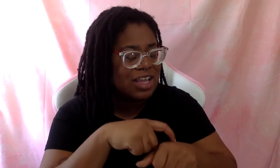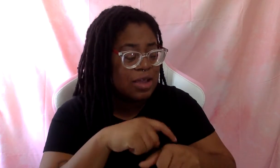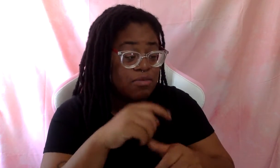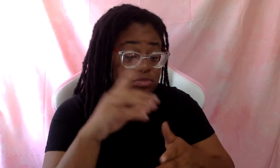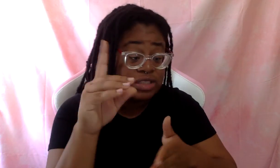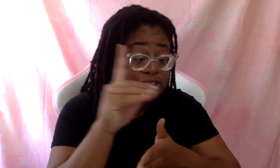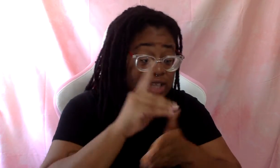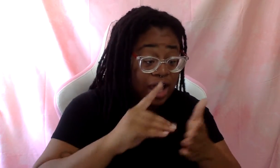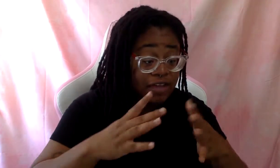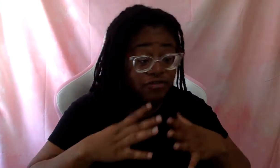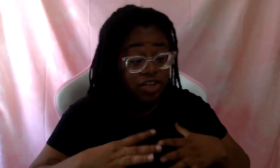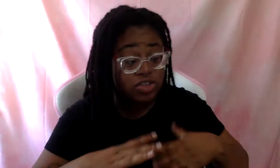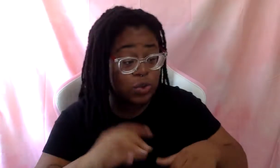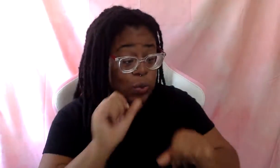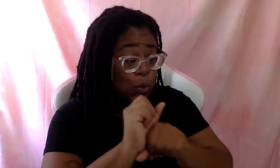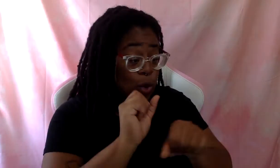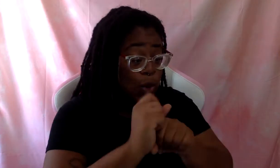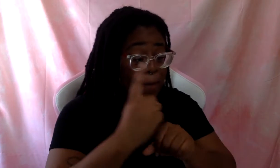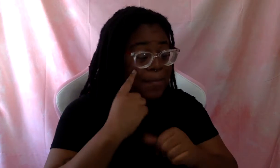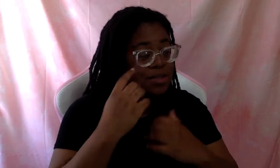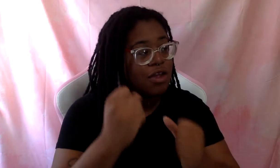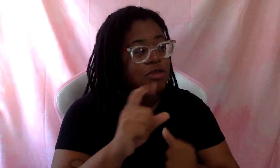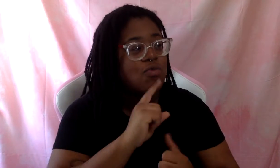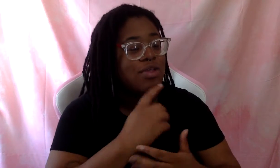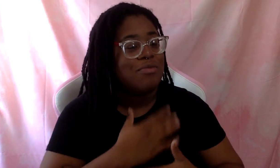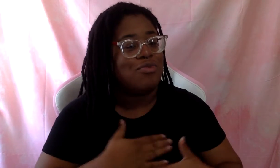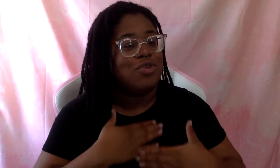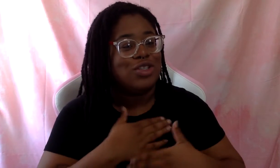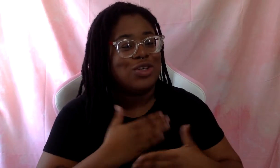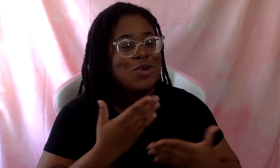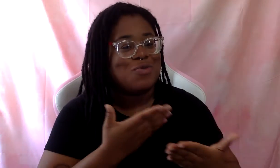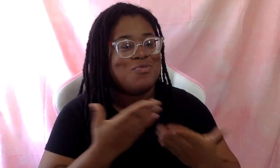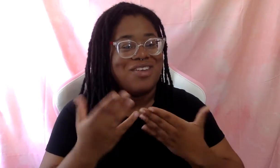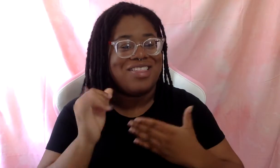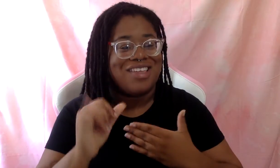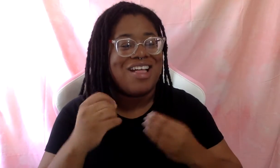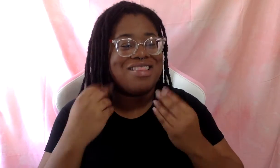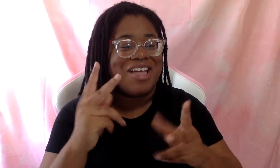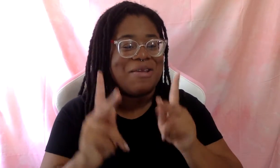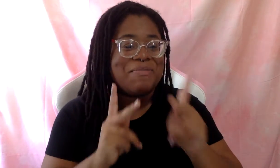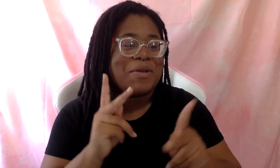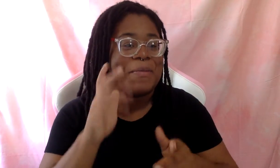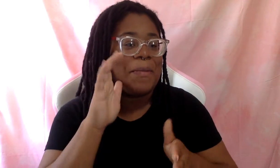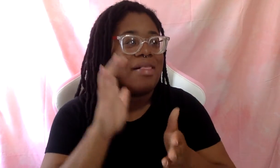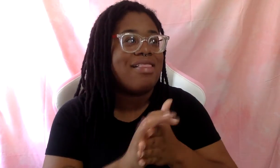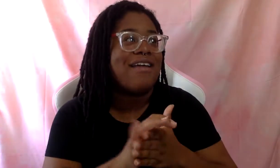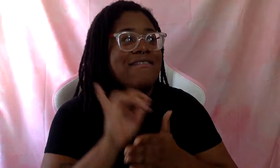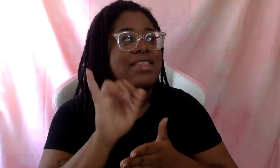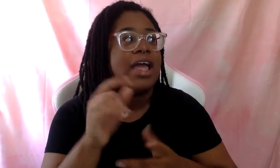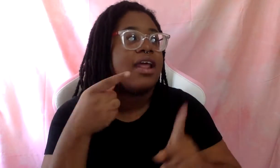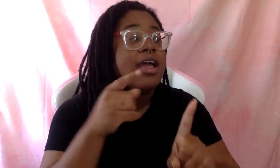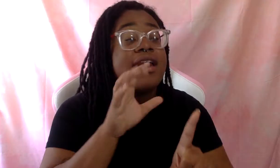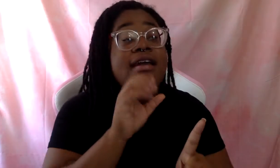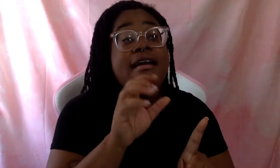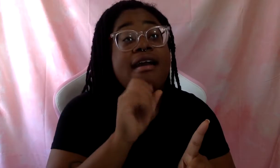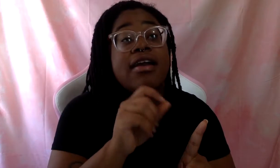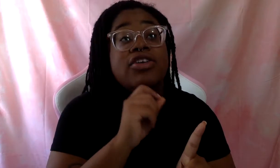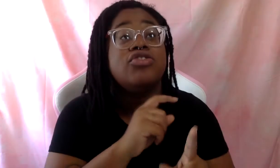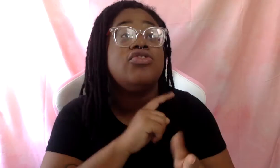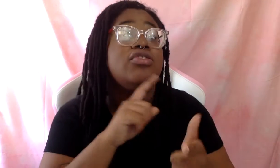whether it be mental health. And I appreciate you bringing that here because a lot of people believe at a certain age or at a certain point in your life,